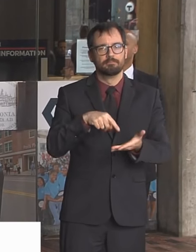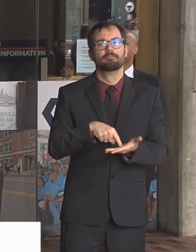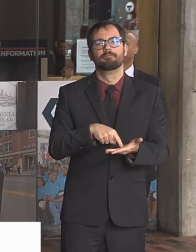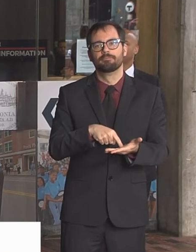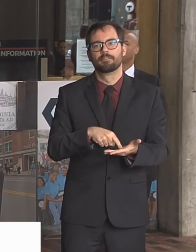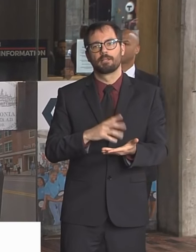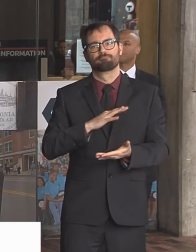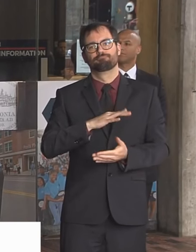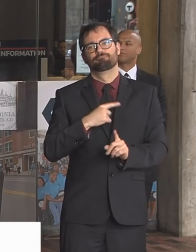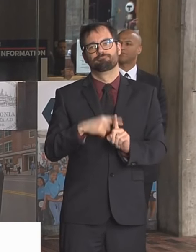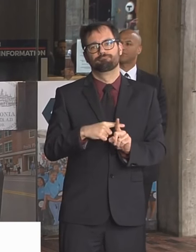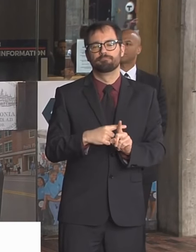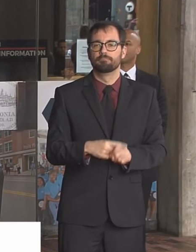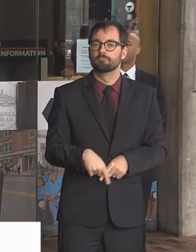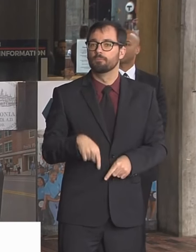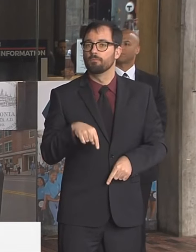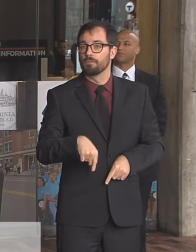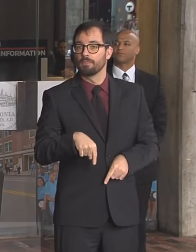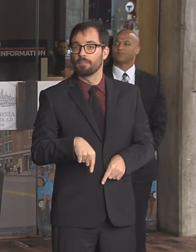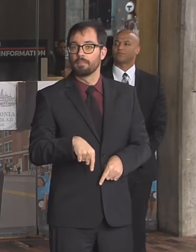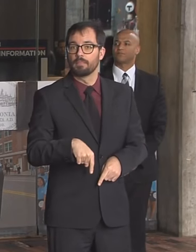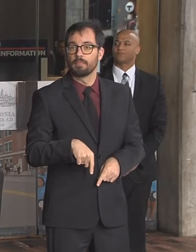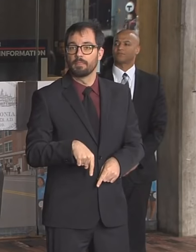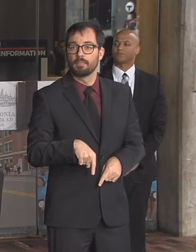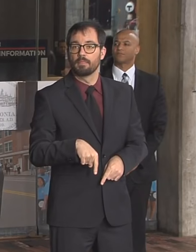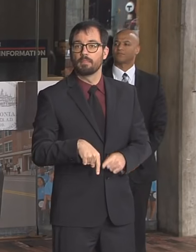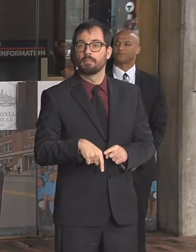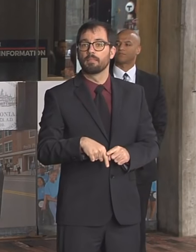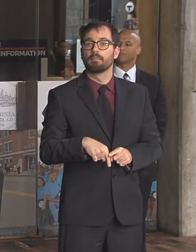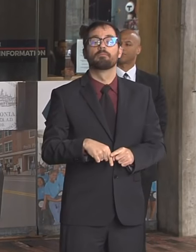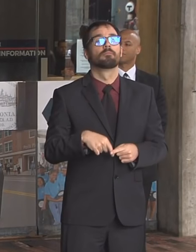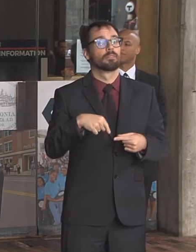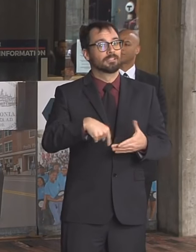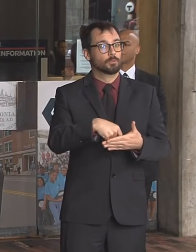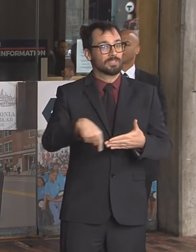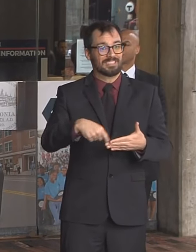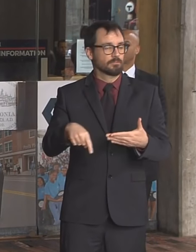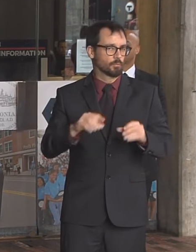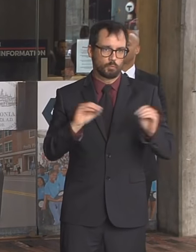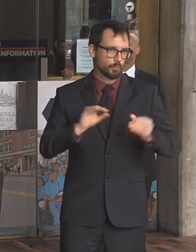we'll have a lot more than that. We'll update you on the numbers. It's important to keep our young people engaged.